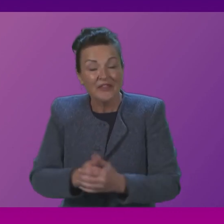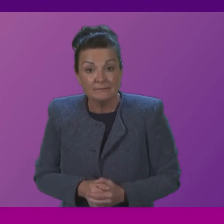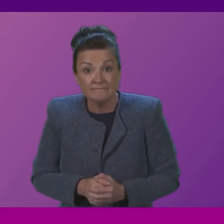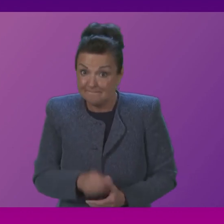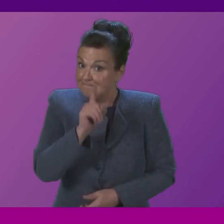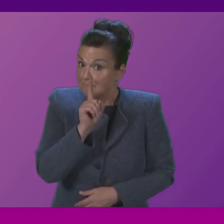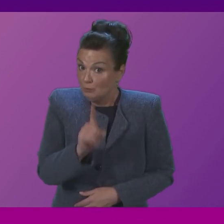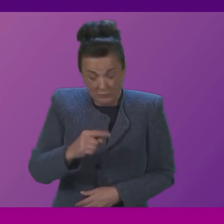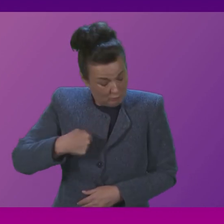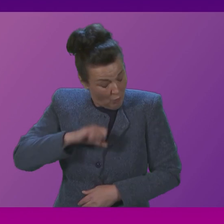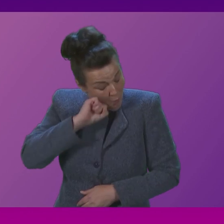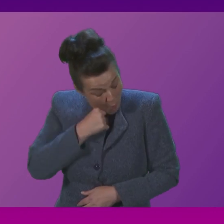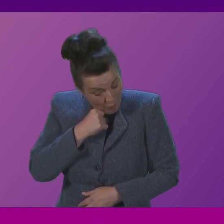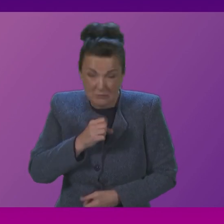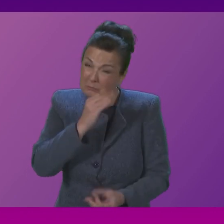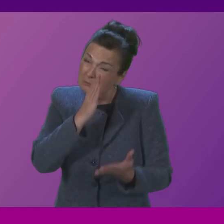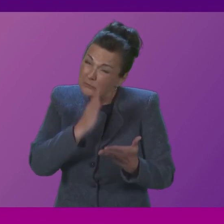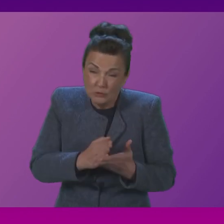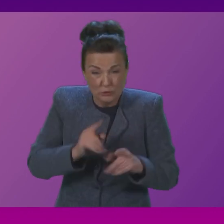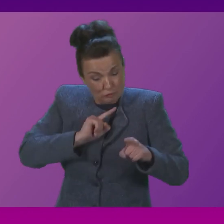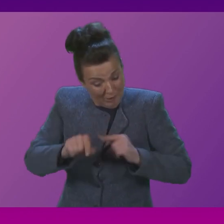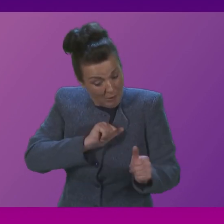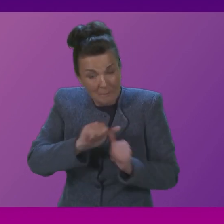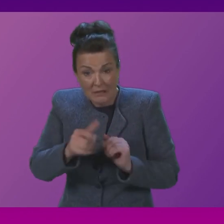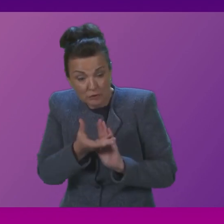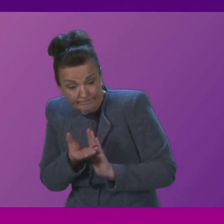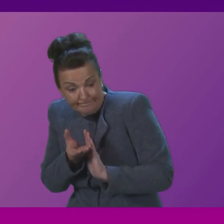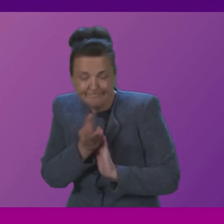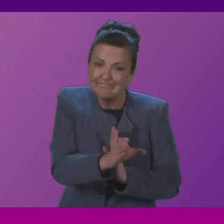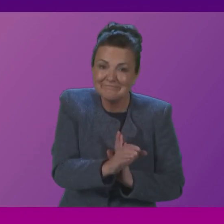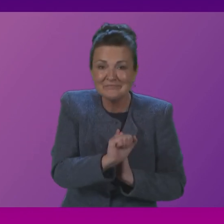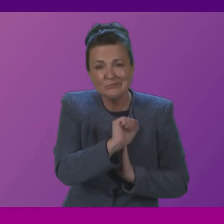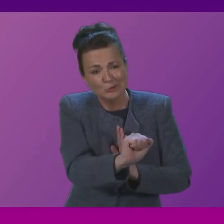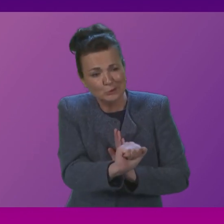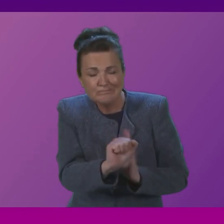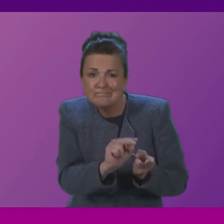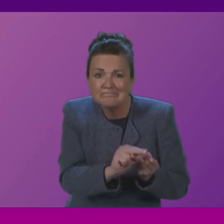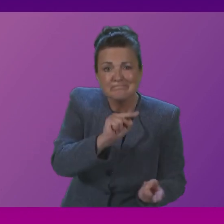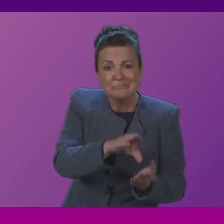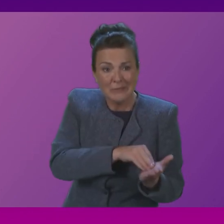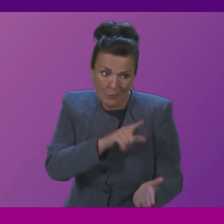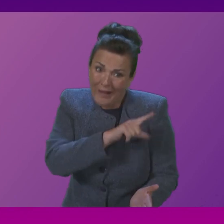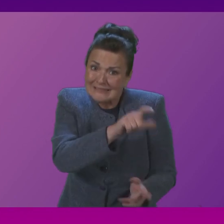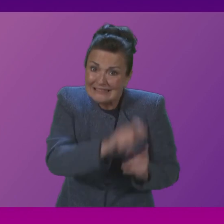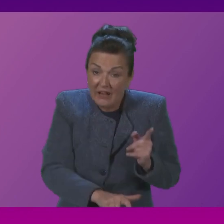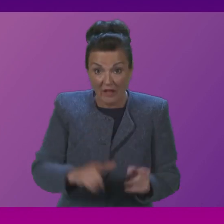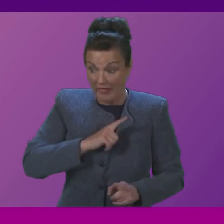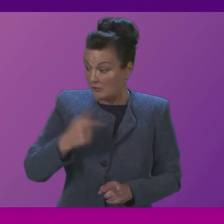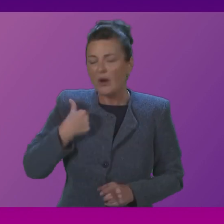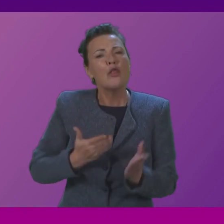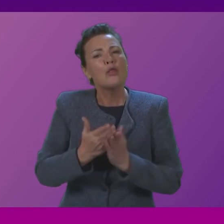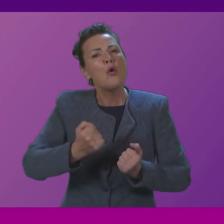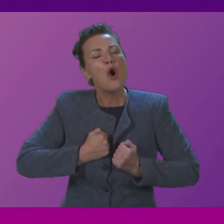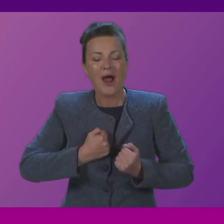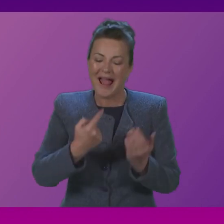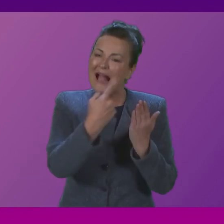those who work in the NHS to the fullest possible extent. That's why the pay offer that's been made to Agenda for Change staff is